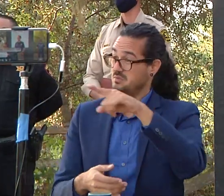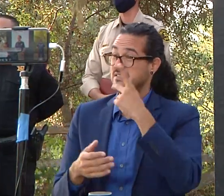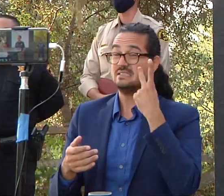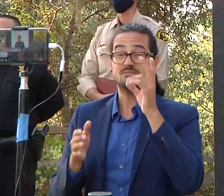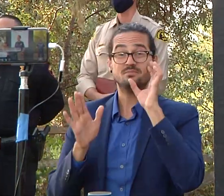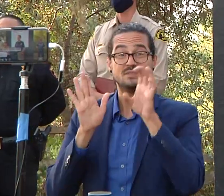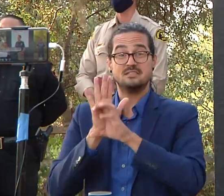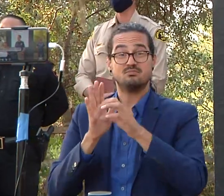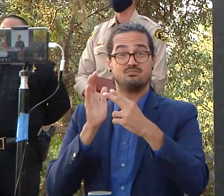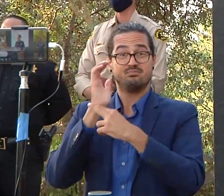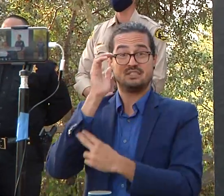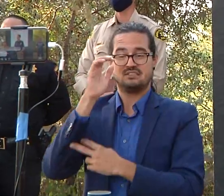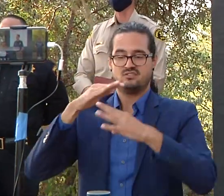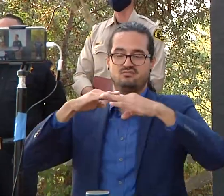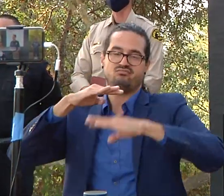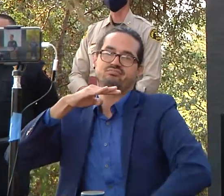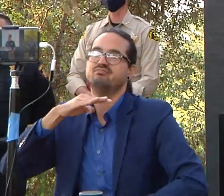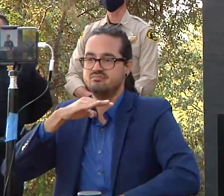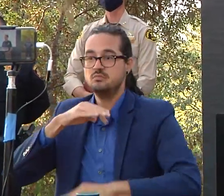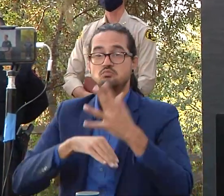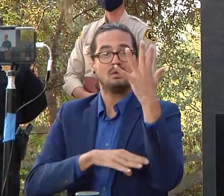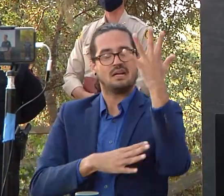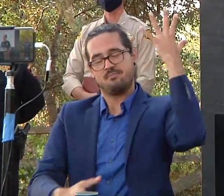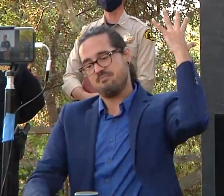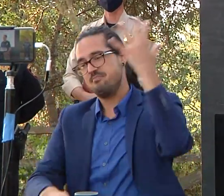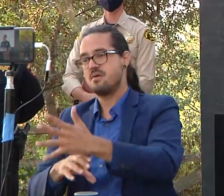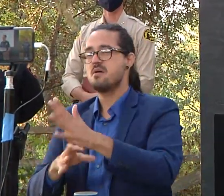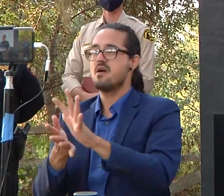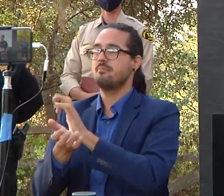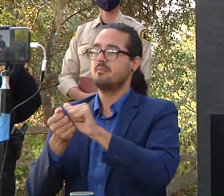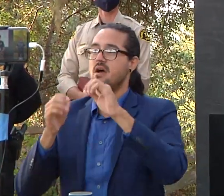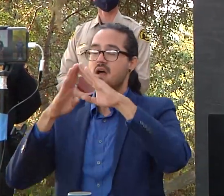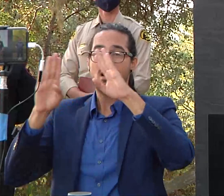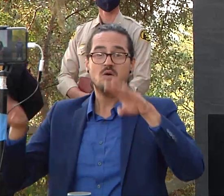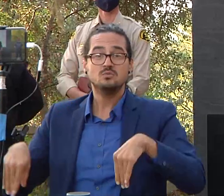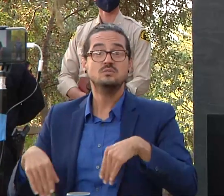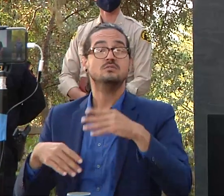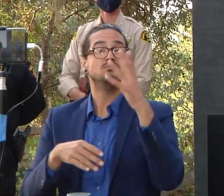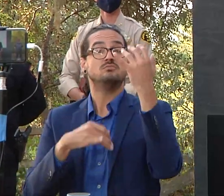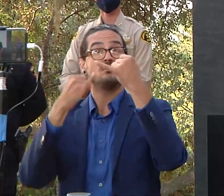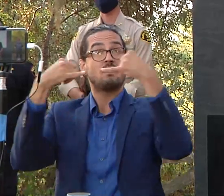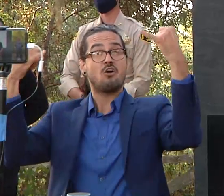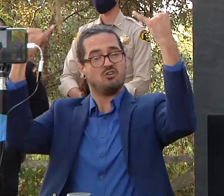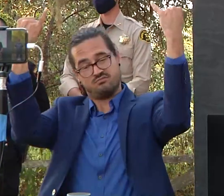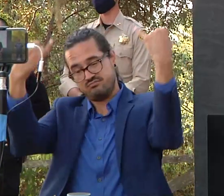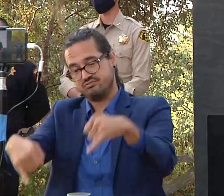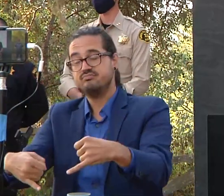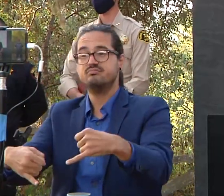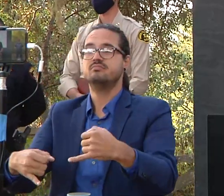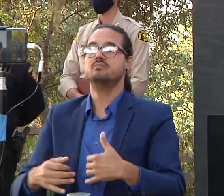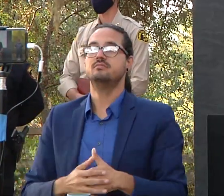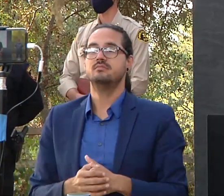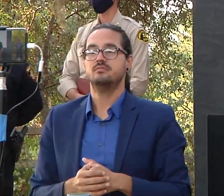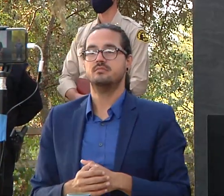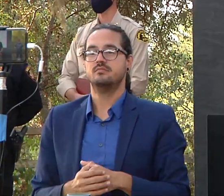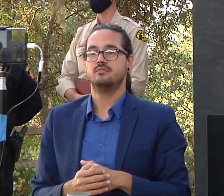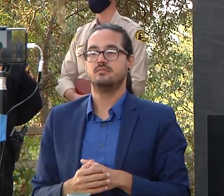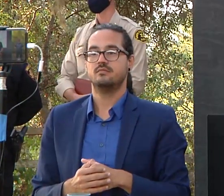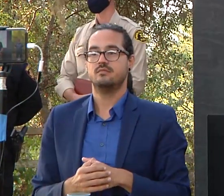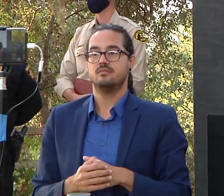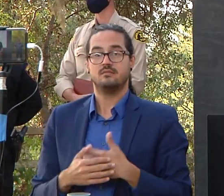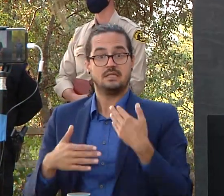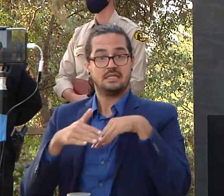compromised the trees that have come down the power lines that are in the roadway literally getting access to some of the the most damaged areas